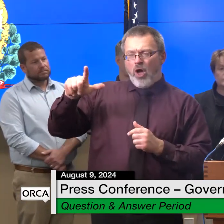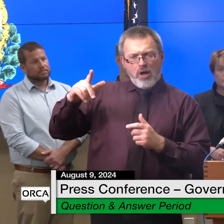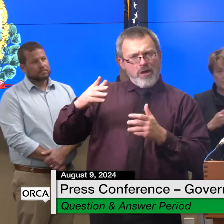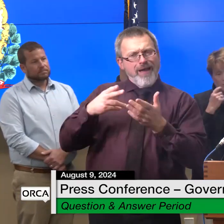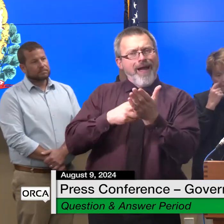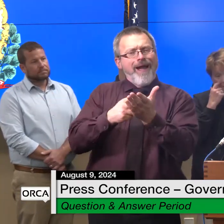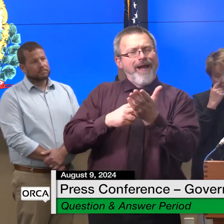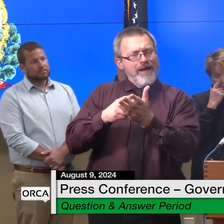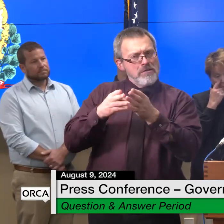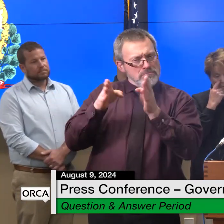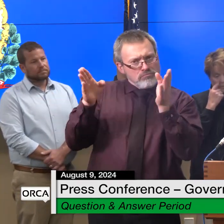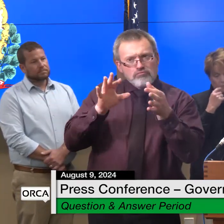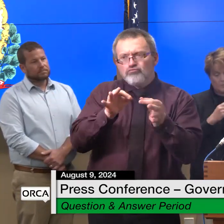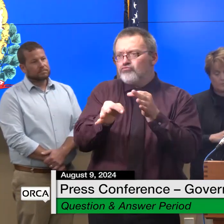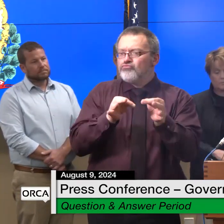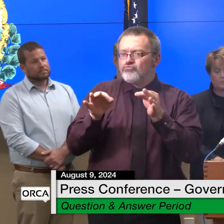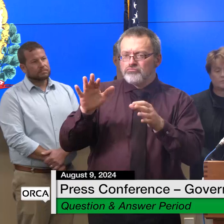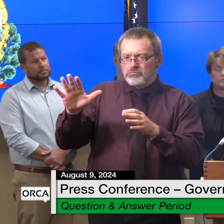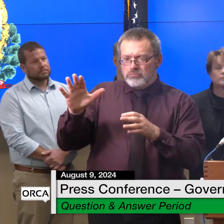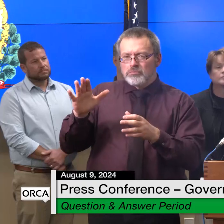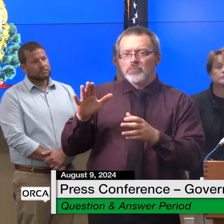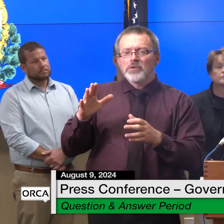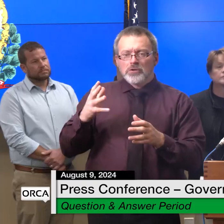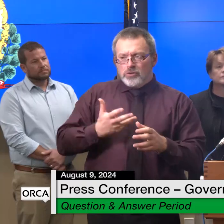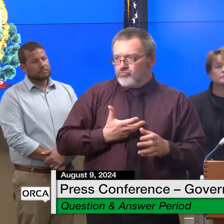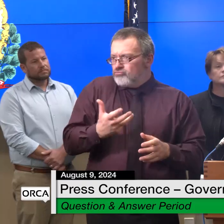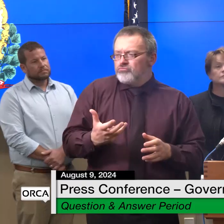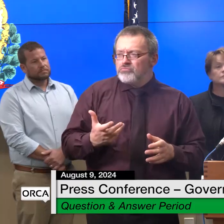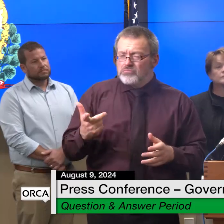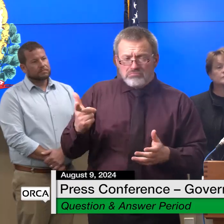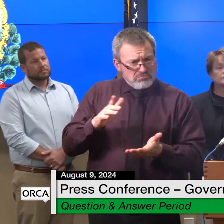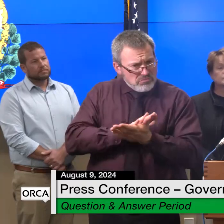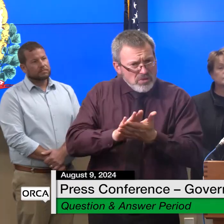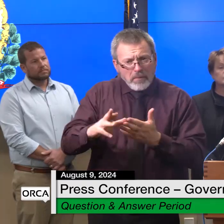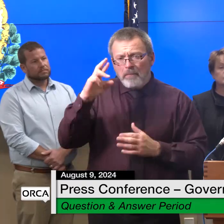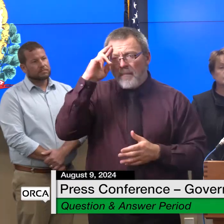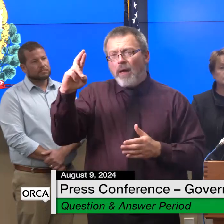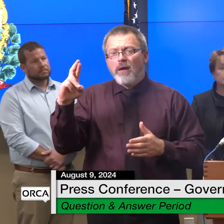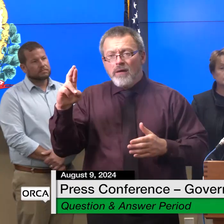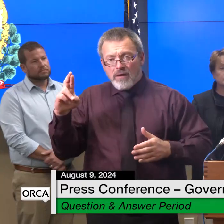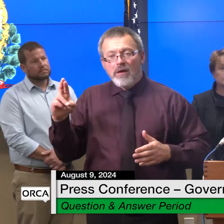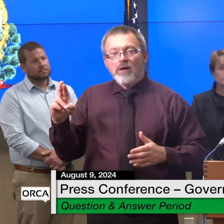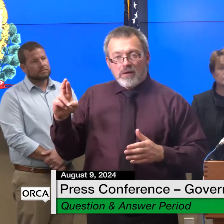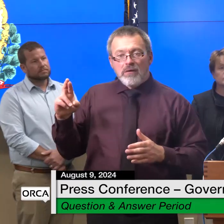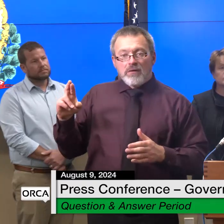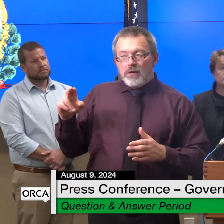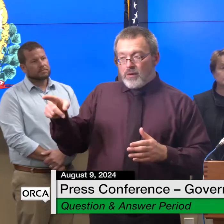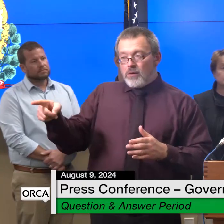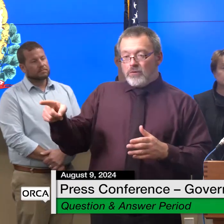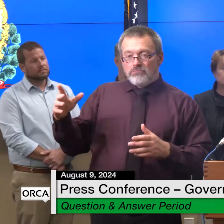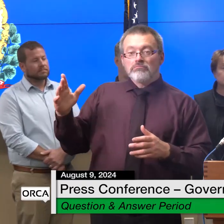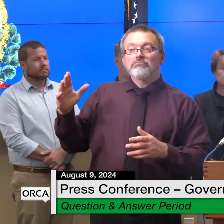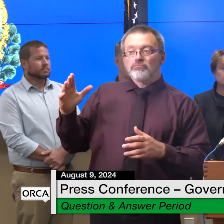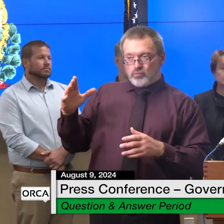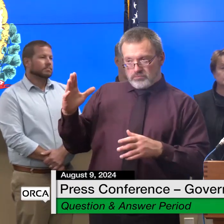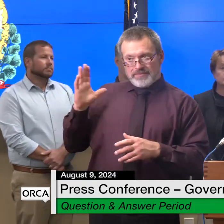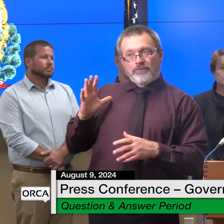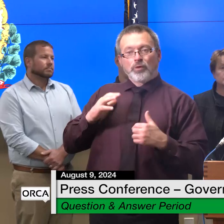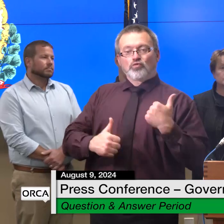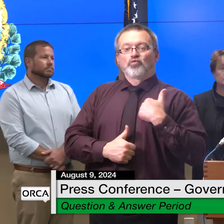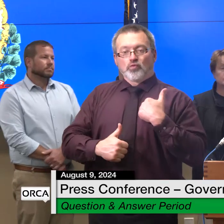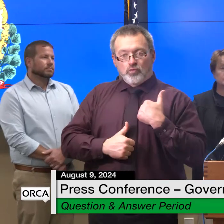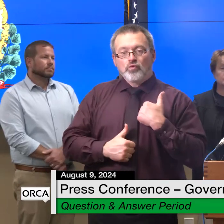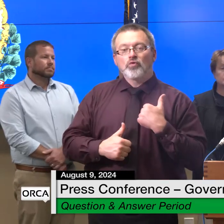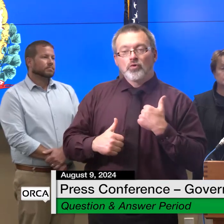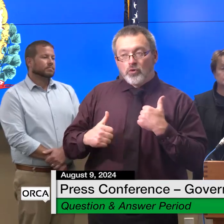and civil uh i appreciate that he served in the military and the national guard for 24 years and